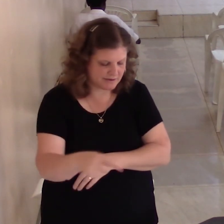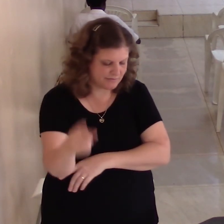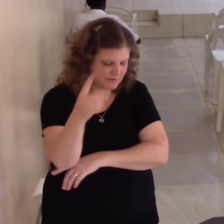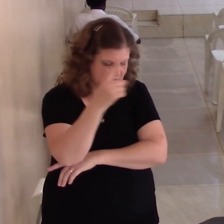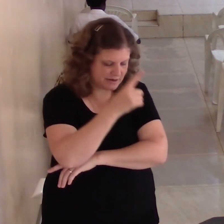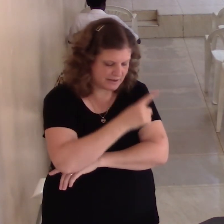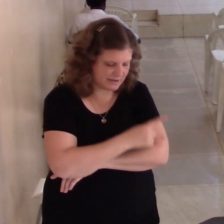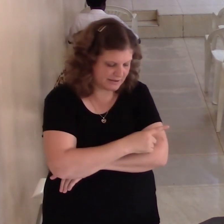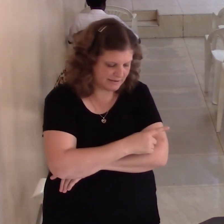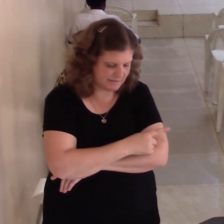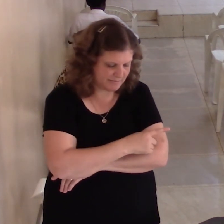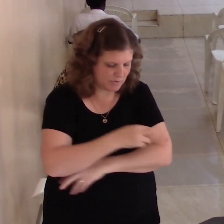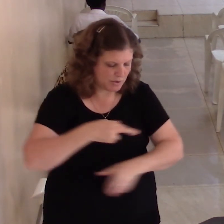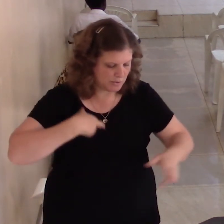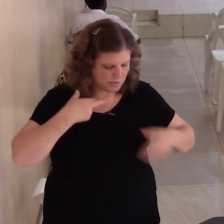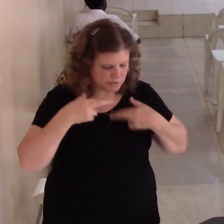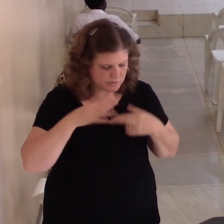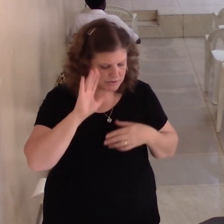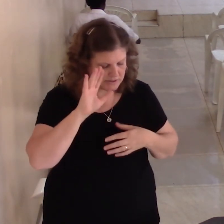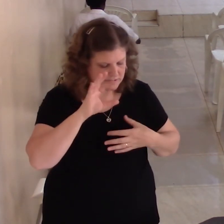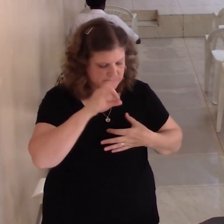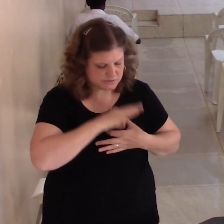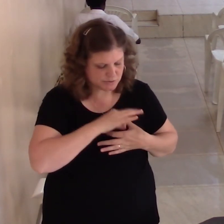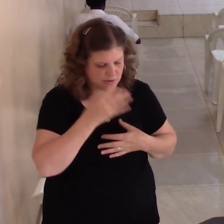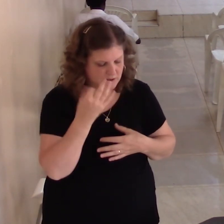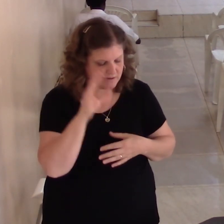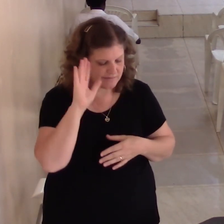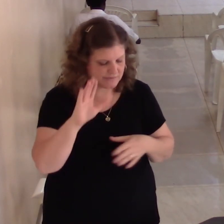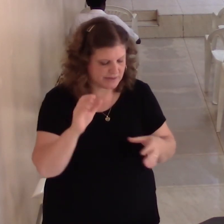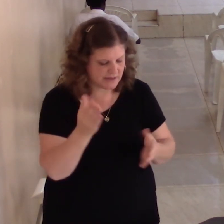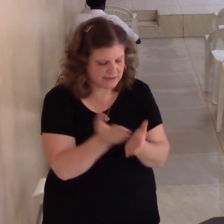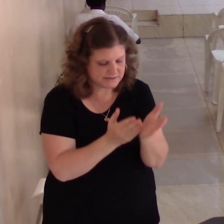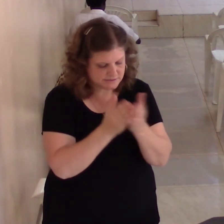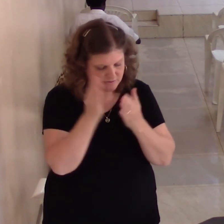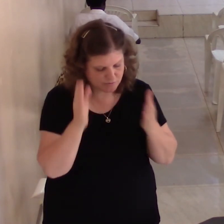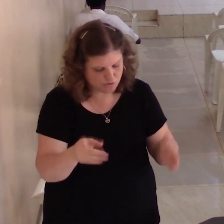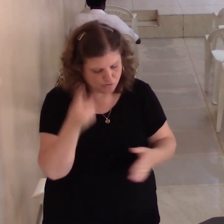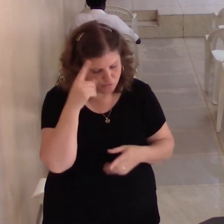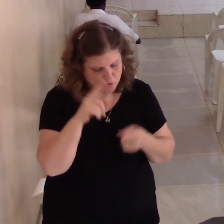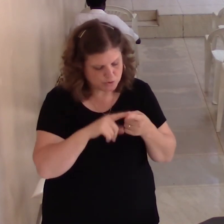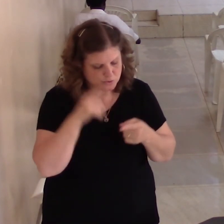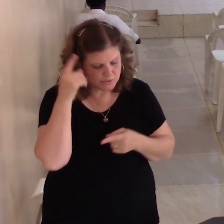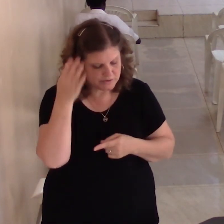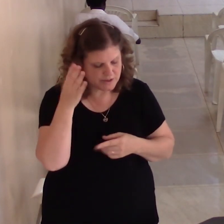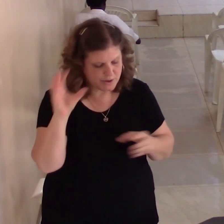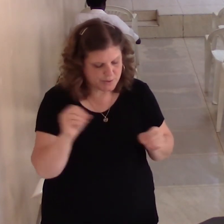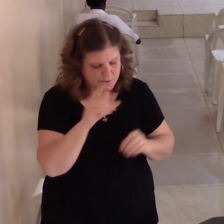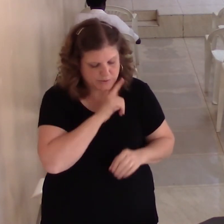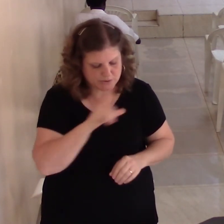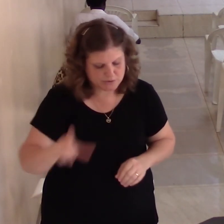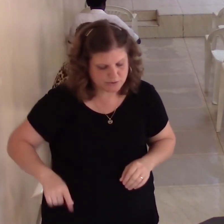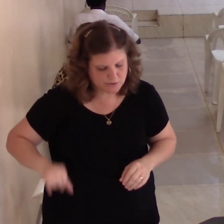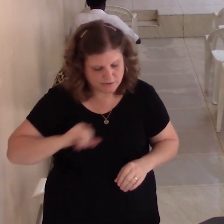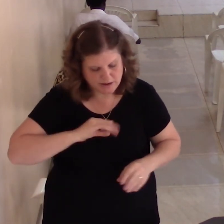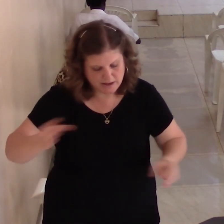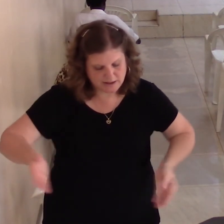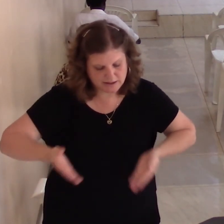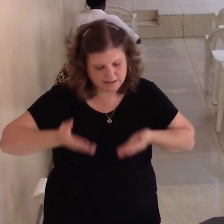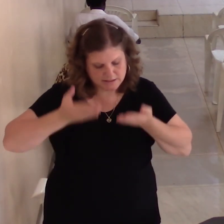rejoice in soul thy servant for unto thee oh Lord do I lift up my soul God I'm trusting in you God you give me